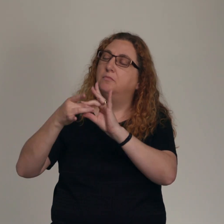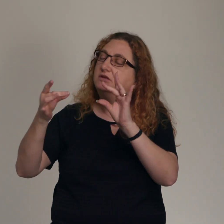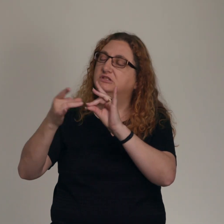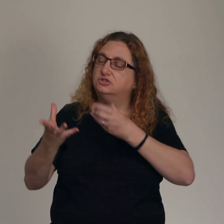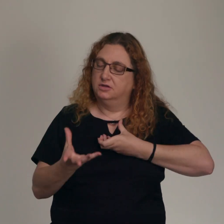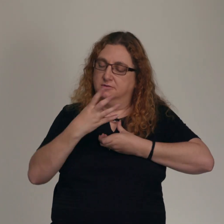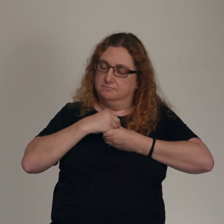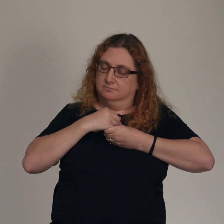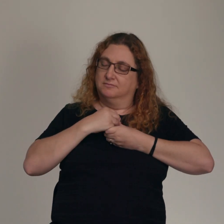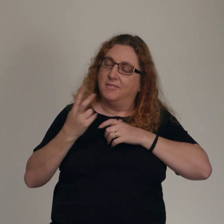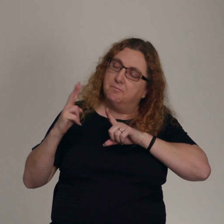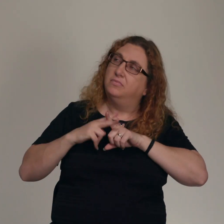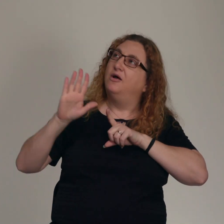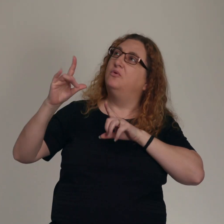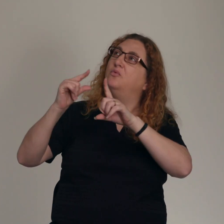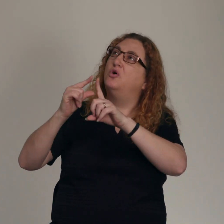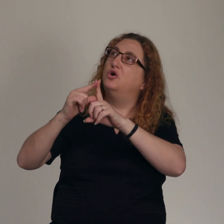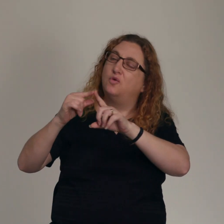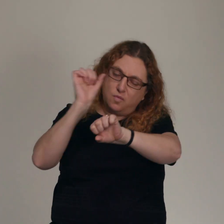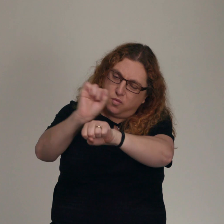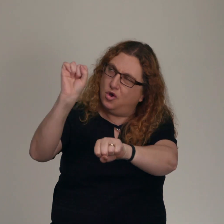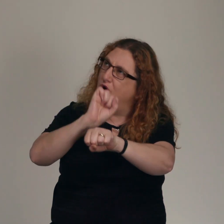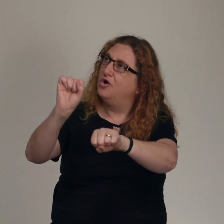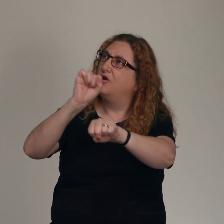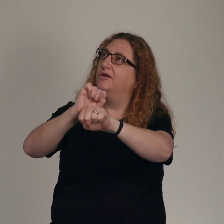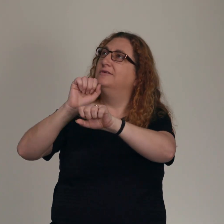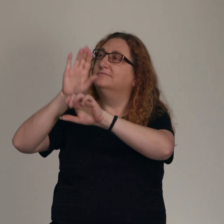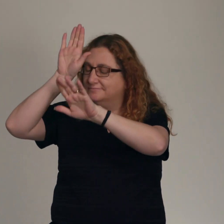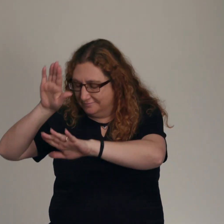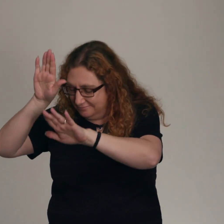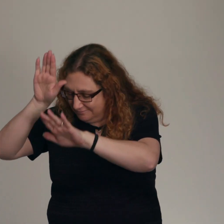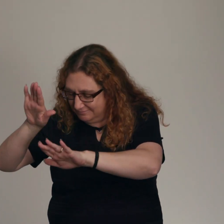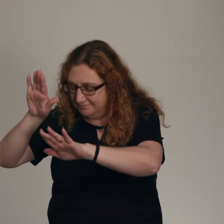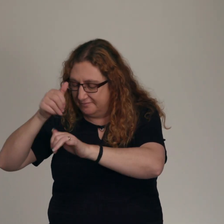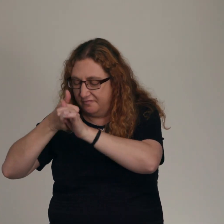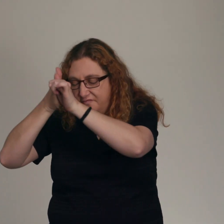in light of it and do the hard work that obedience requires. It's uncomfortable,